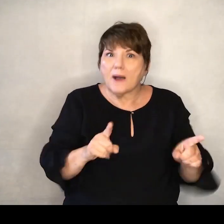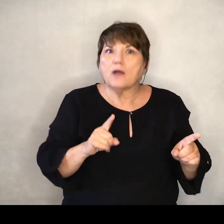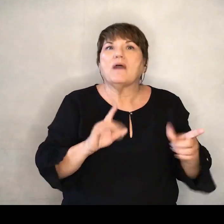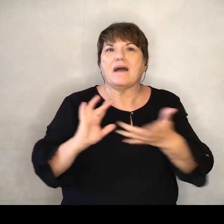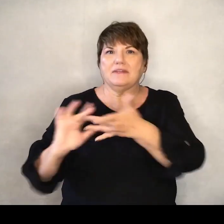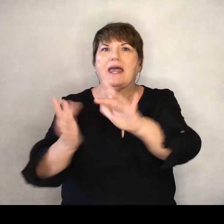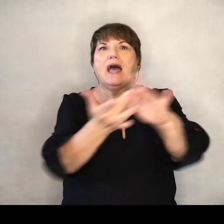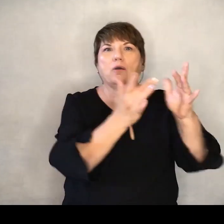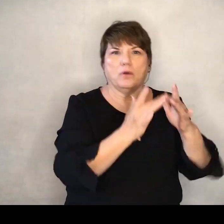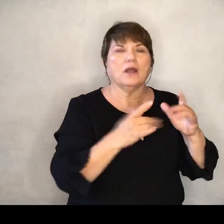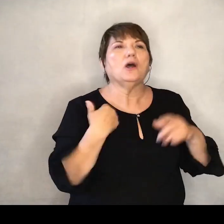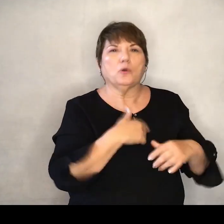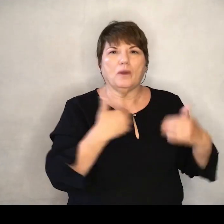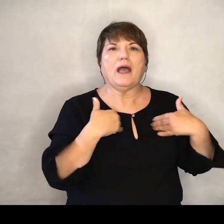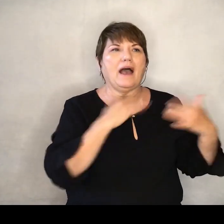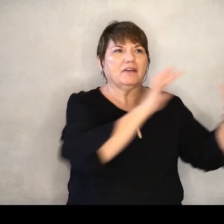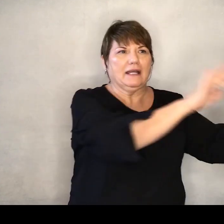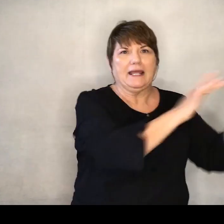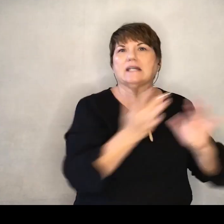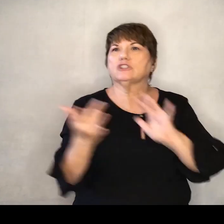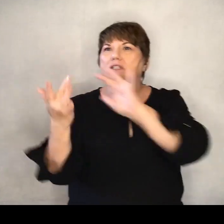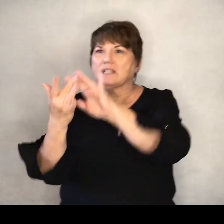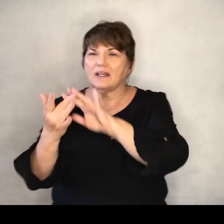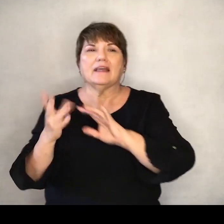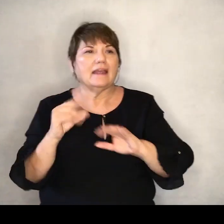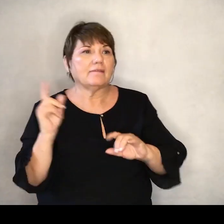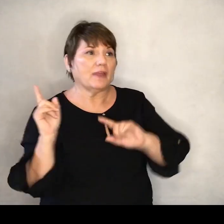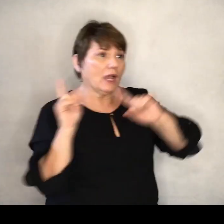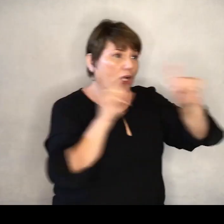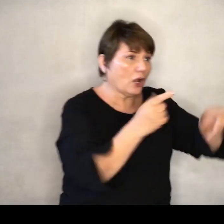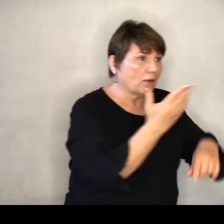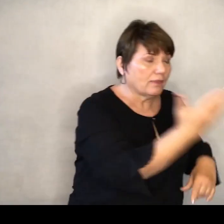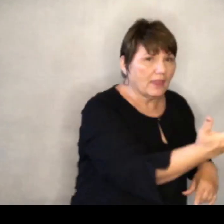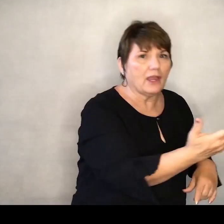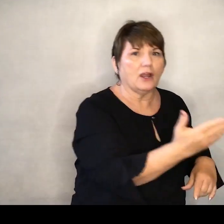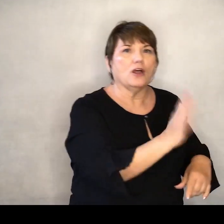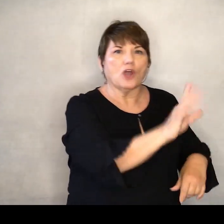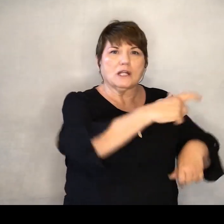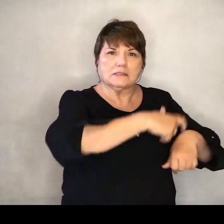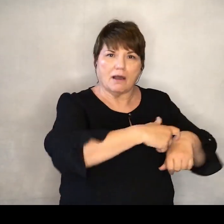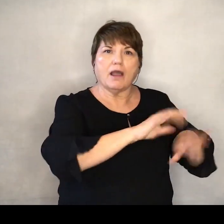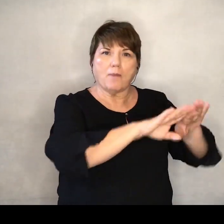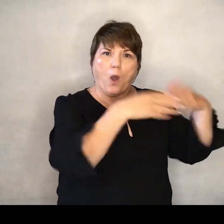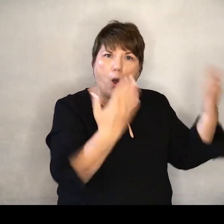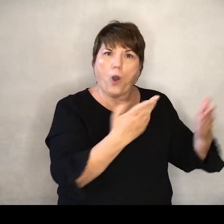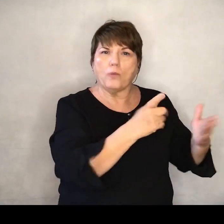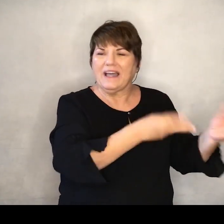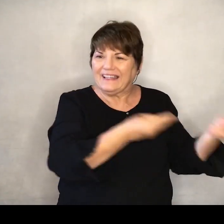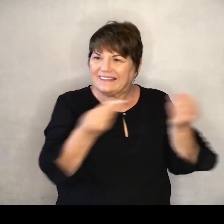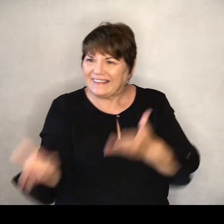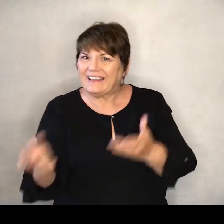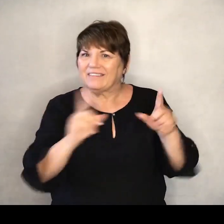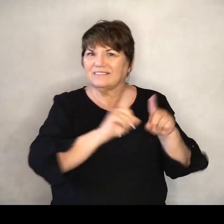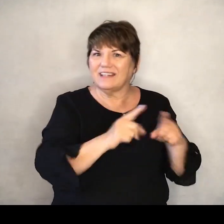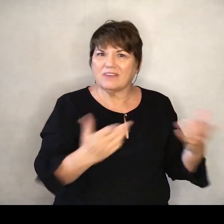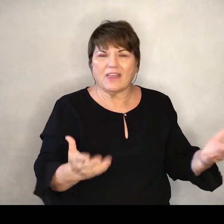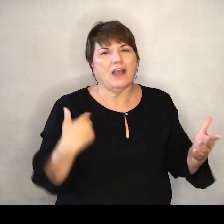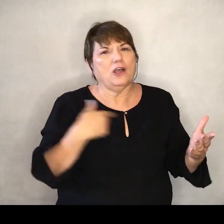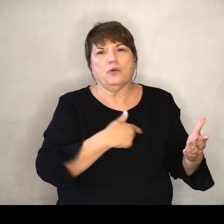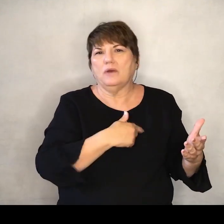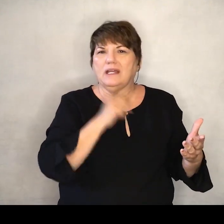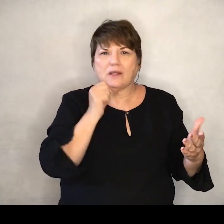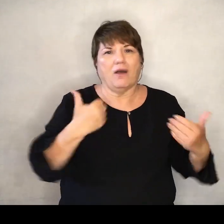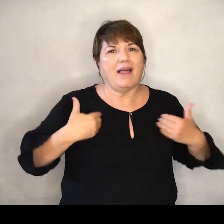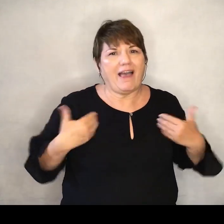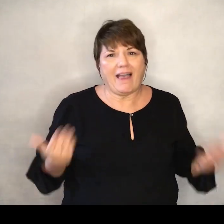relationship With Moorpark Pantry Plus Where if they walk in In their office hours They're able to give them Lots of different things That we just don't have access to